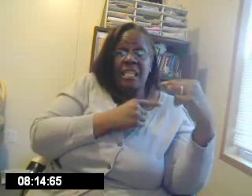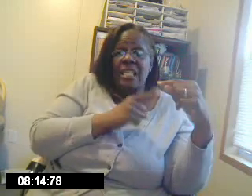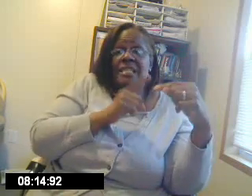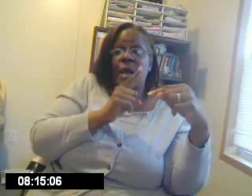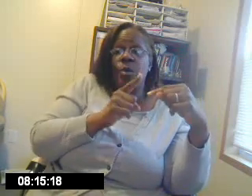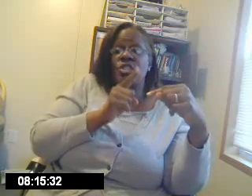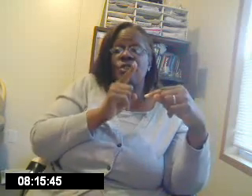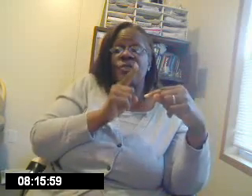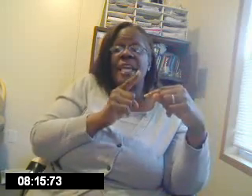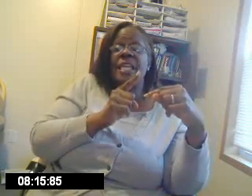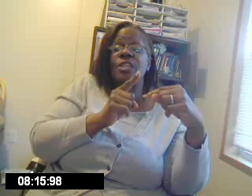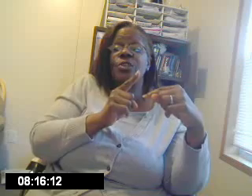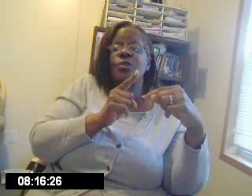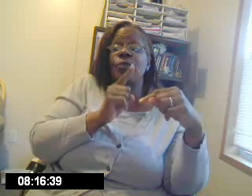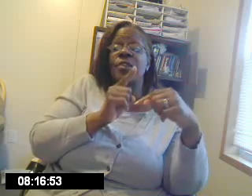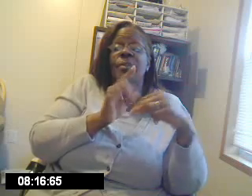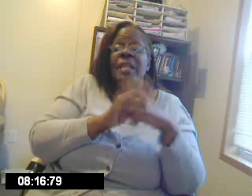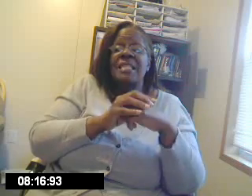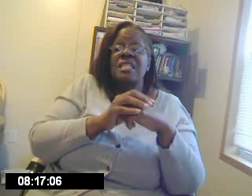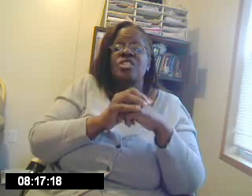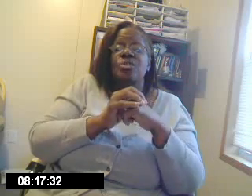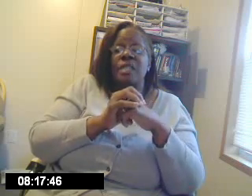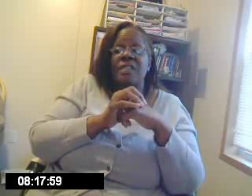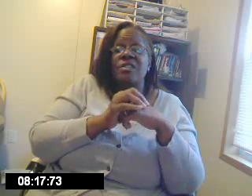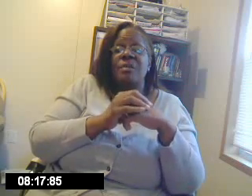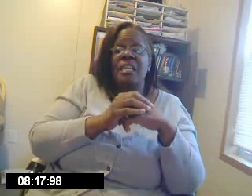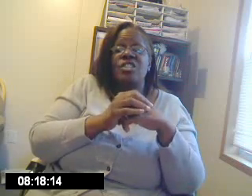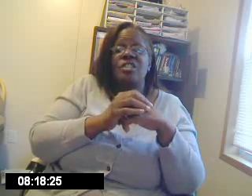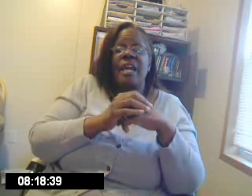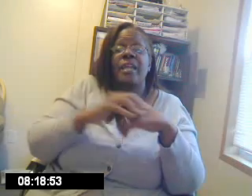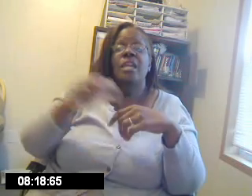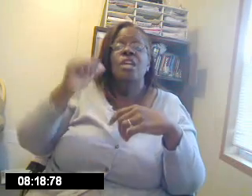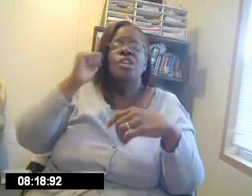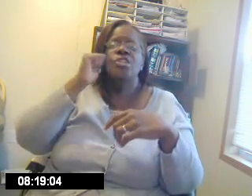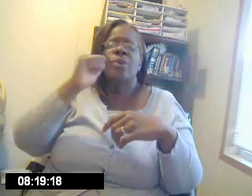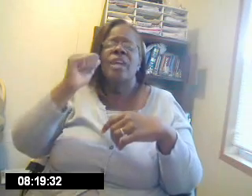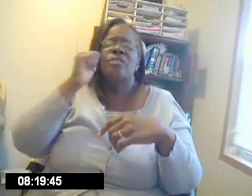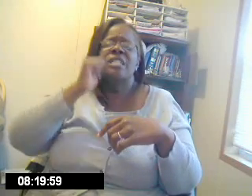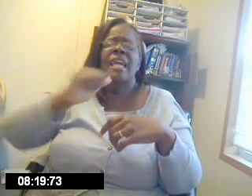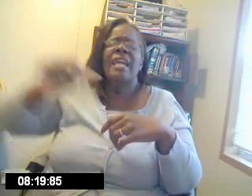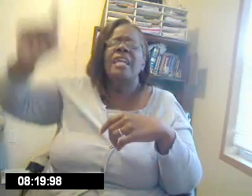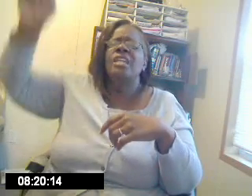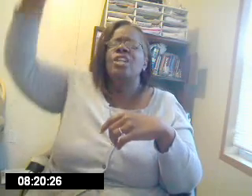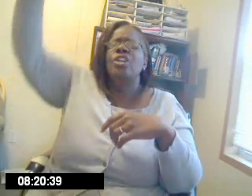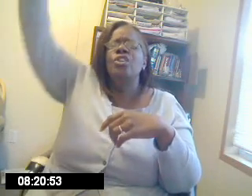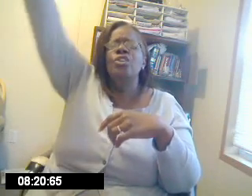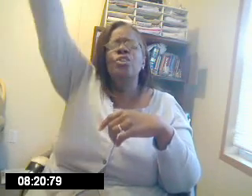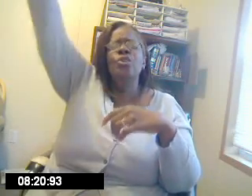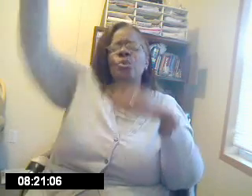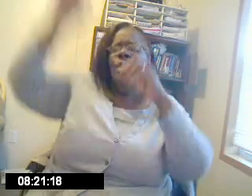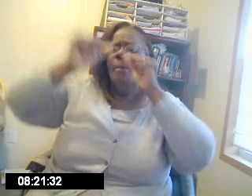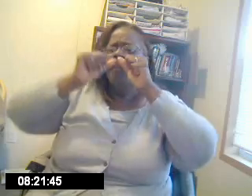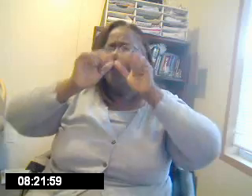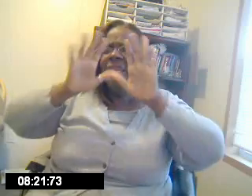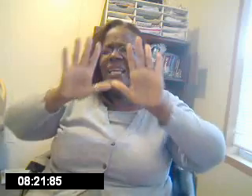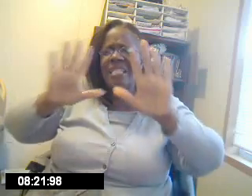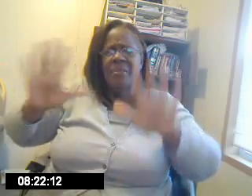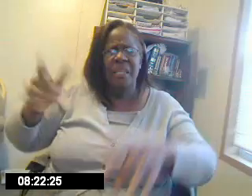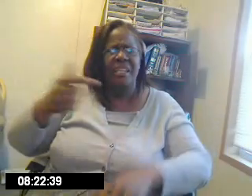What I want to thank you for the blessings you give to me each day. So every day you bless me.